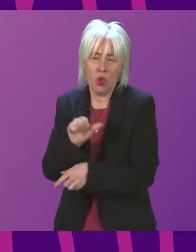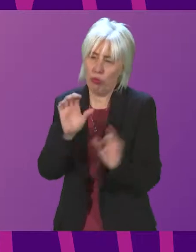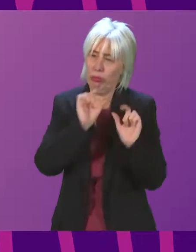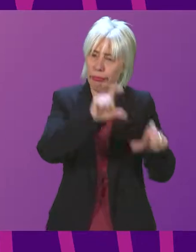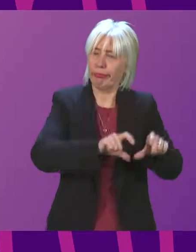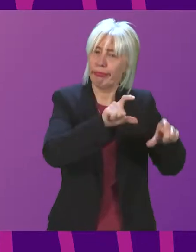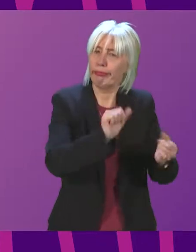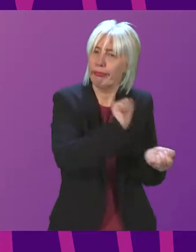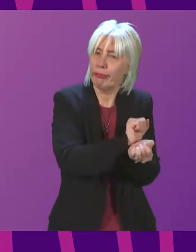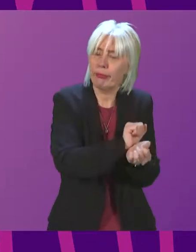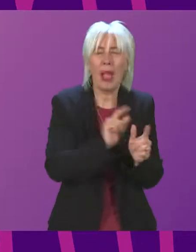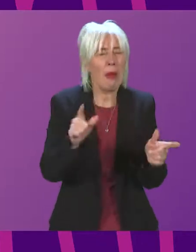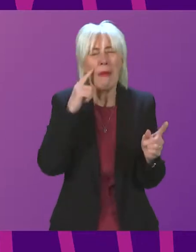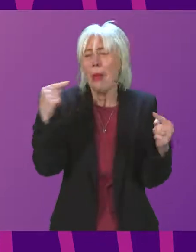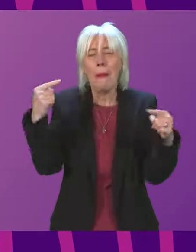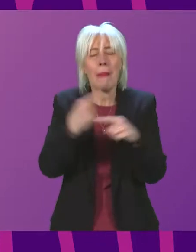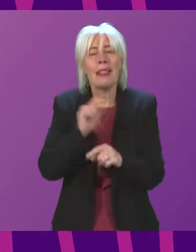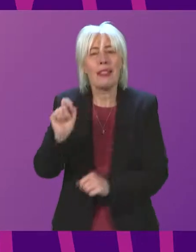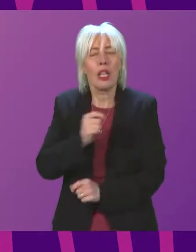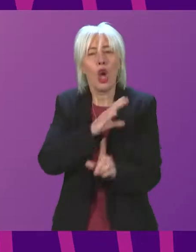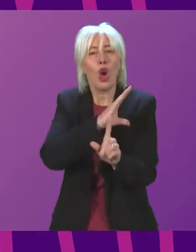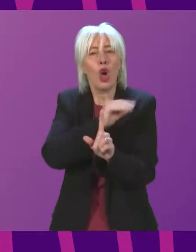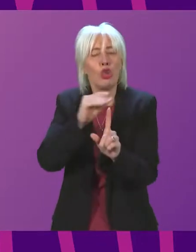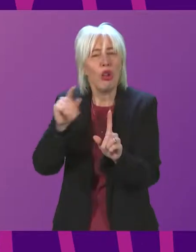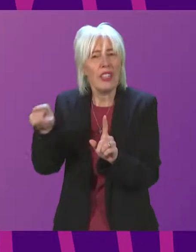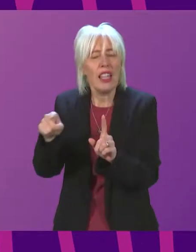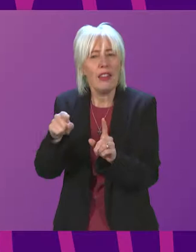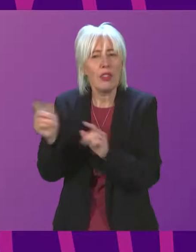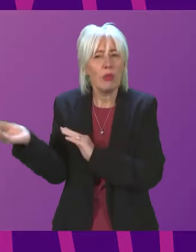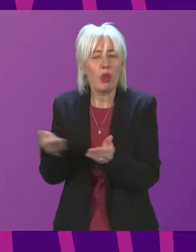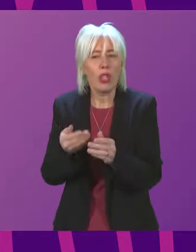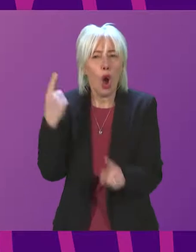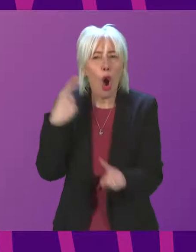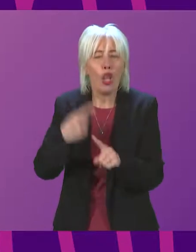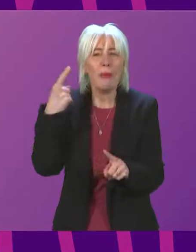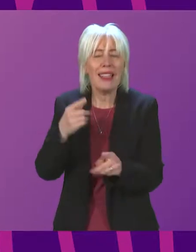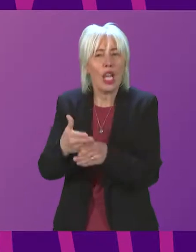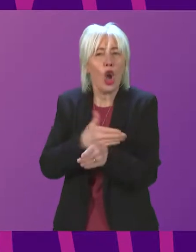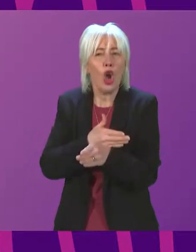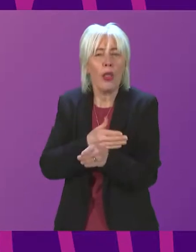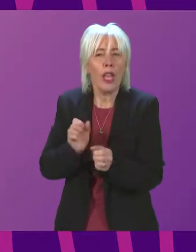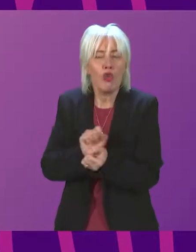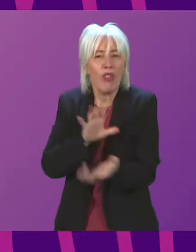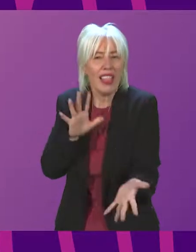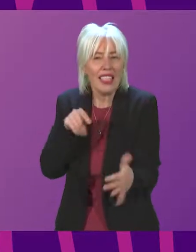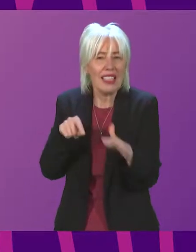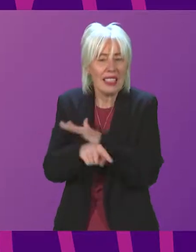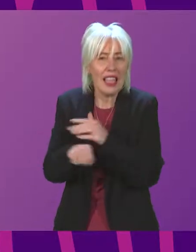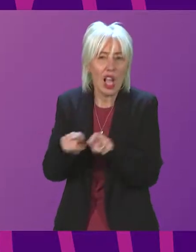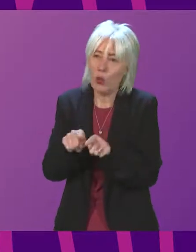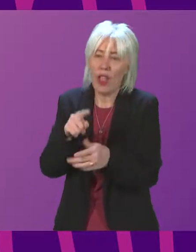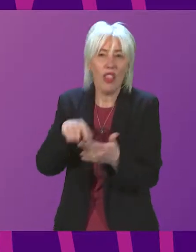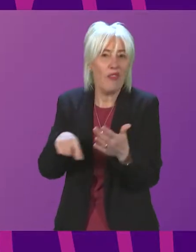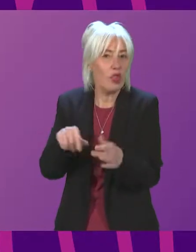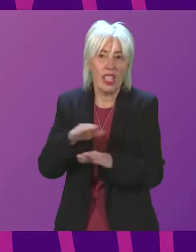Well, Jamie Green misses the fact, of course, that it was the Conservatives that brought in automatic early release. And it was the Conservatives that voted against ending